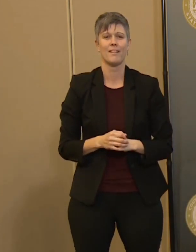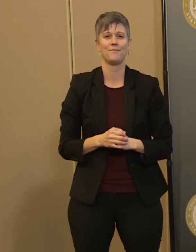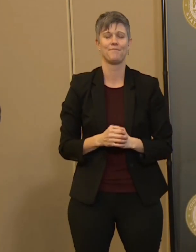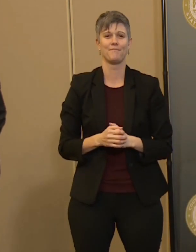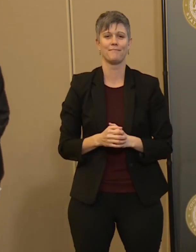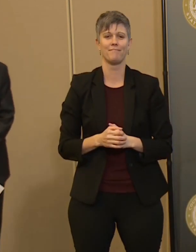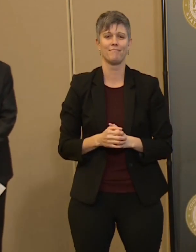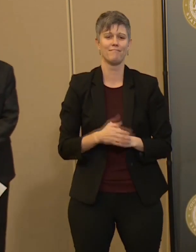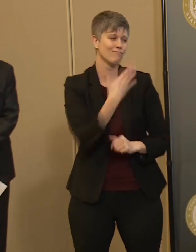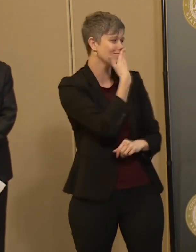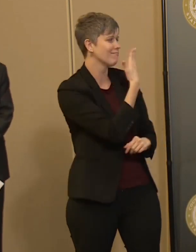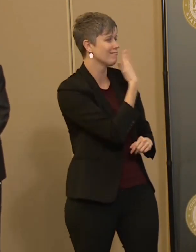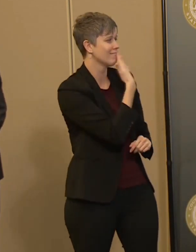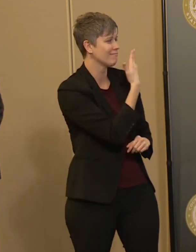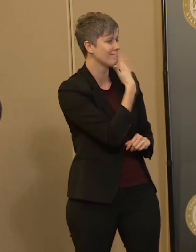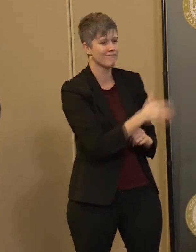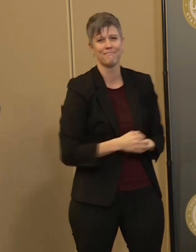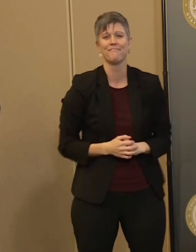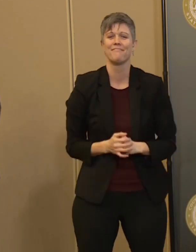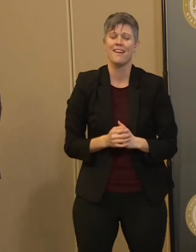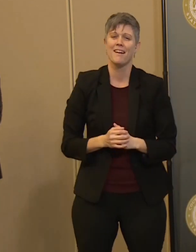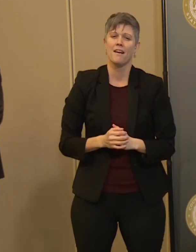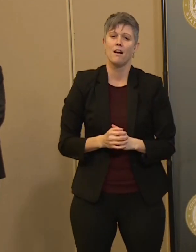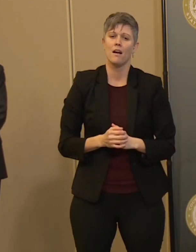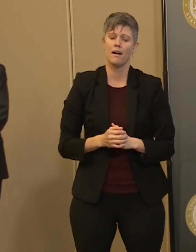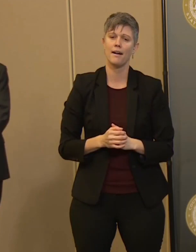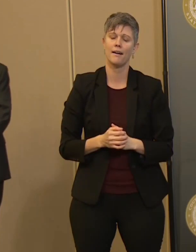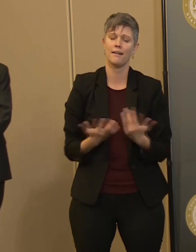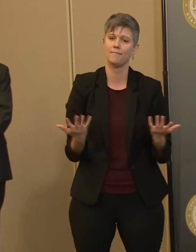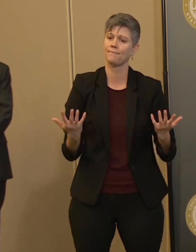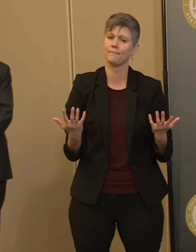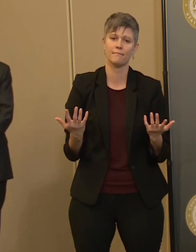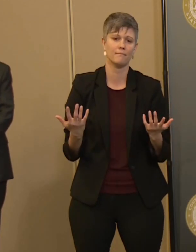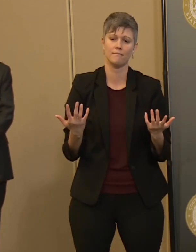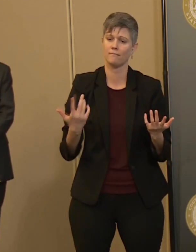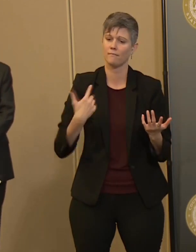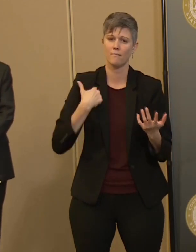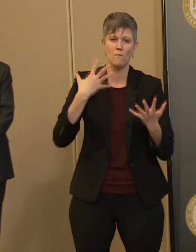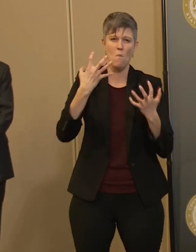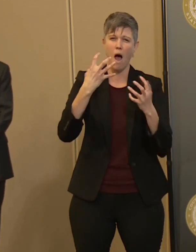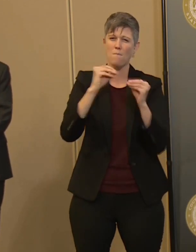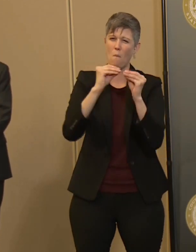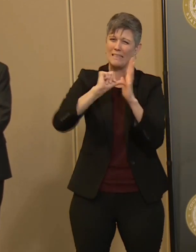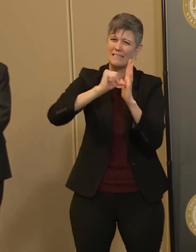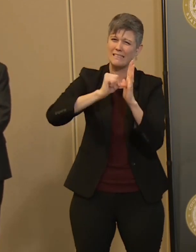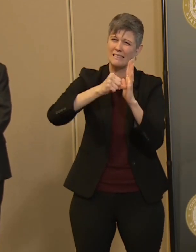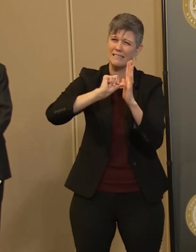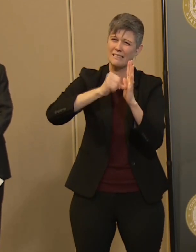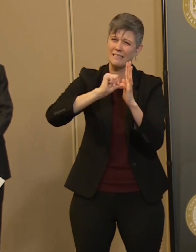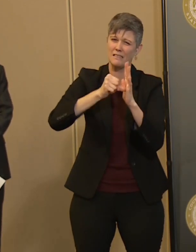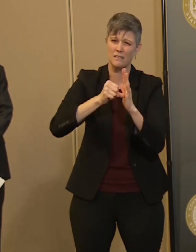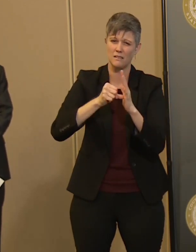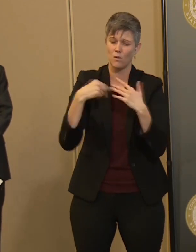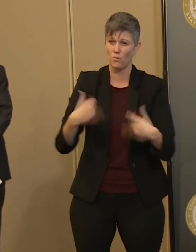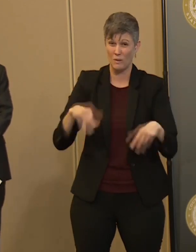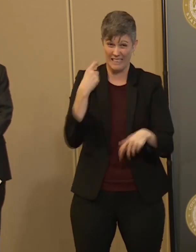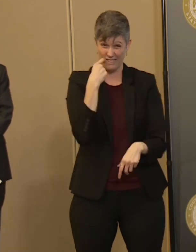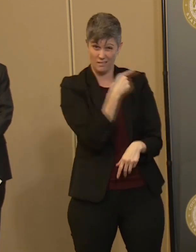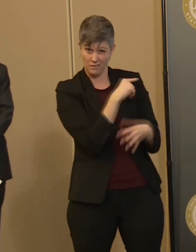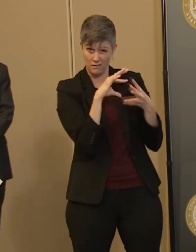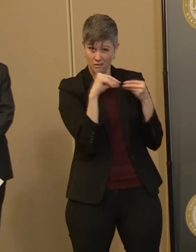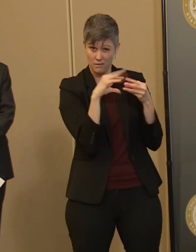Thank you, Dr. Escott. I can't emphasize enough what Dr. Escott just said.